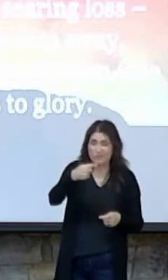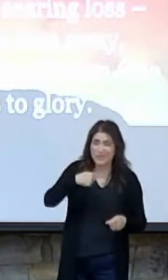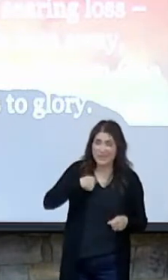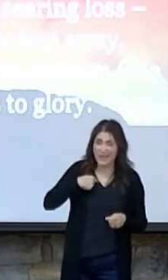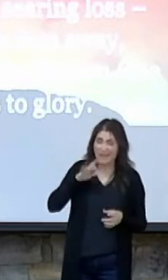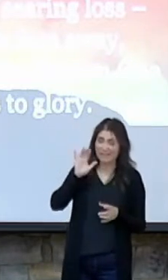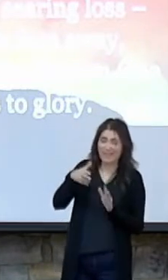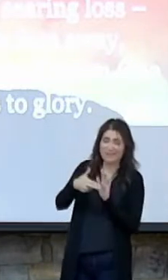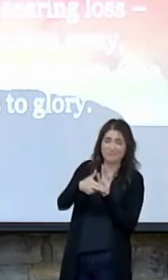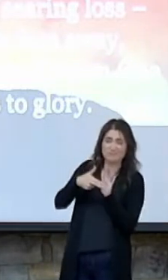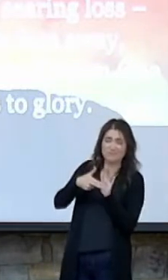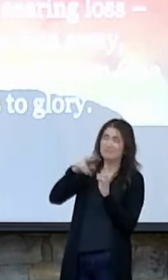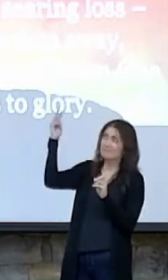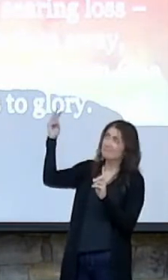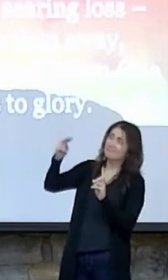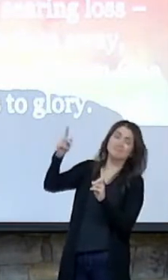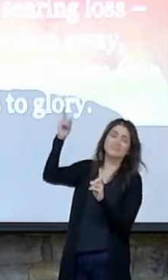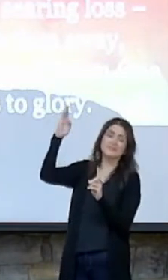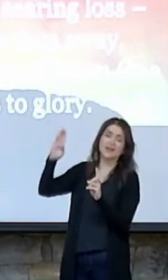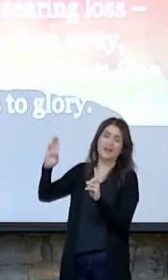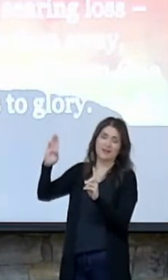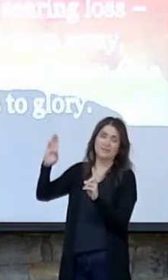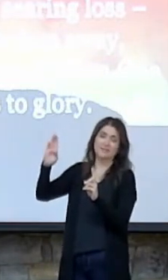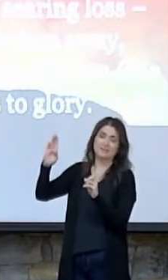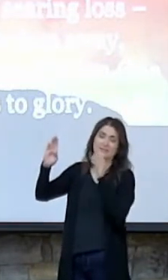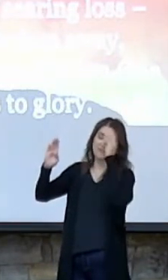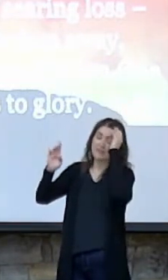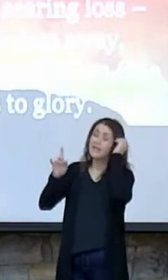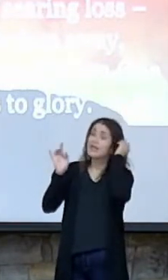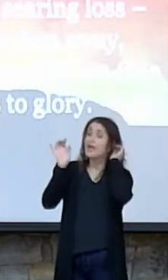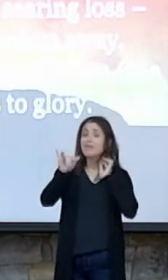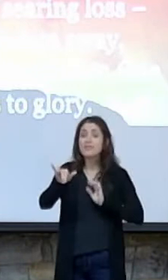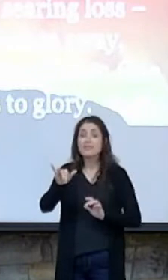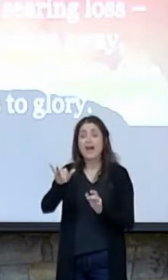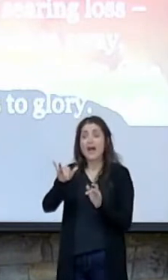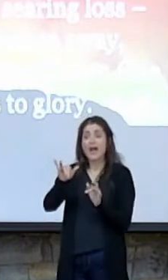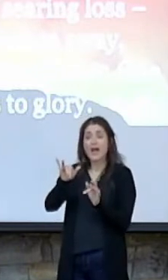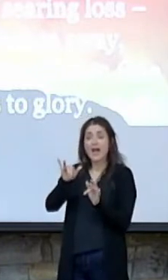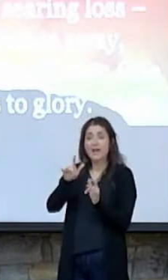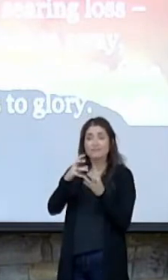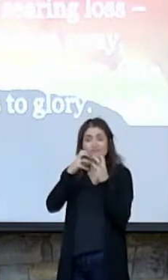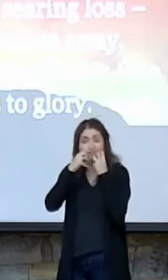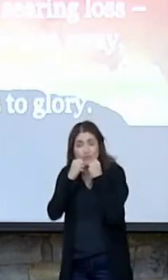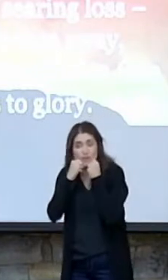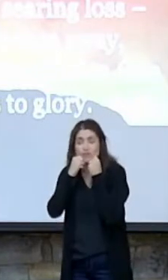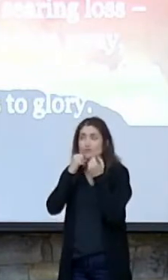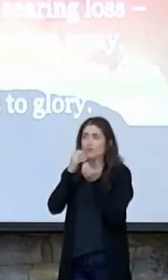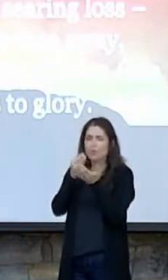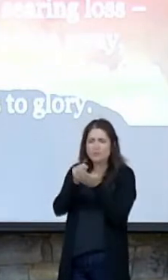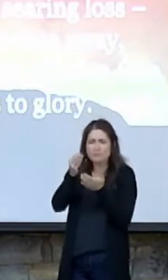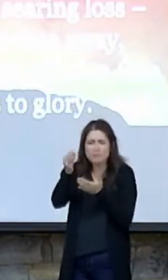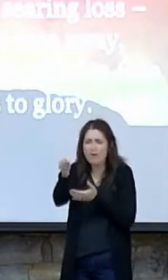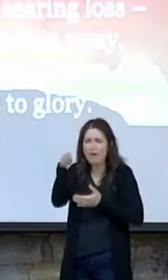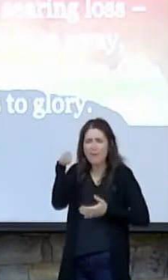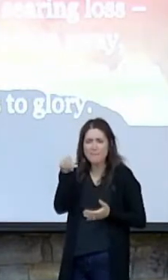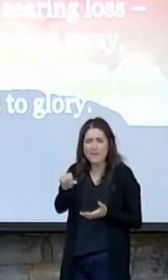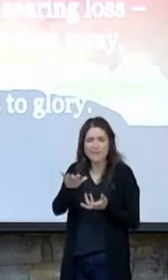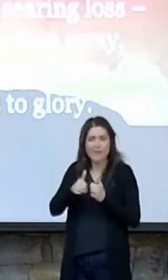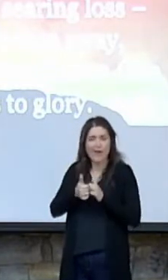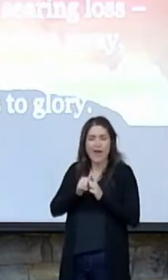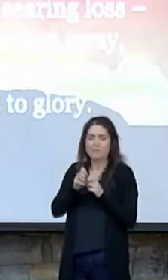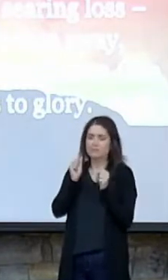in the eyes of God. And that treasure was bought and paid for at an incredible price.